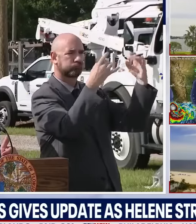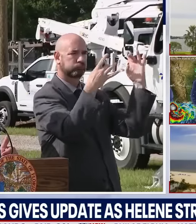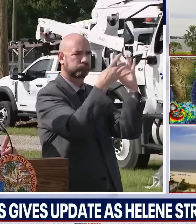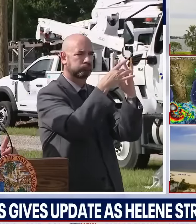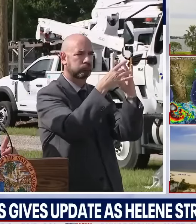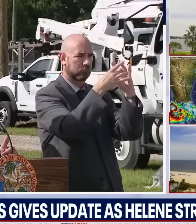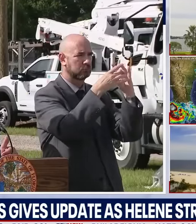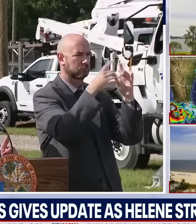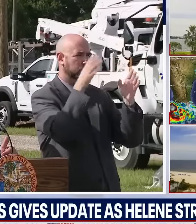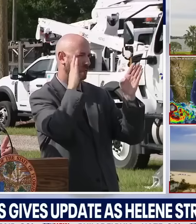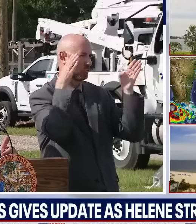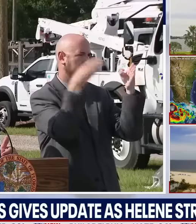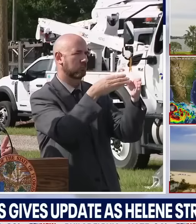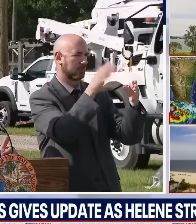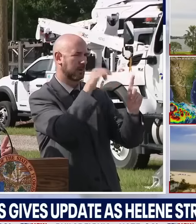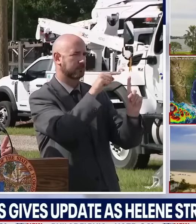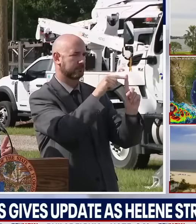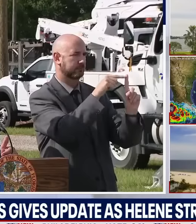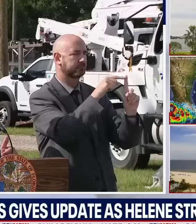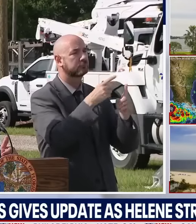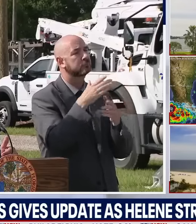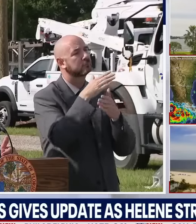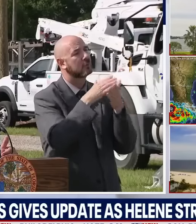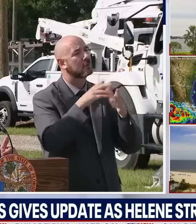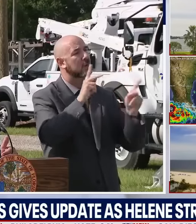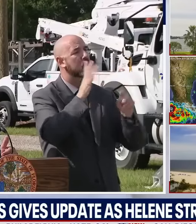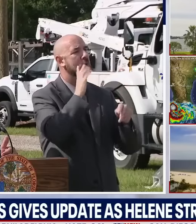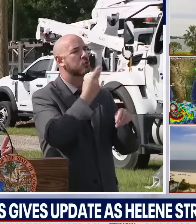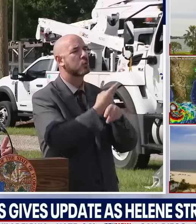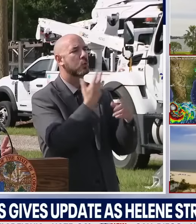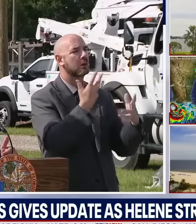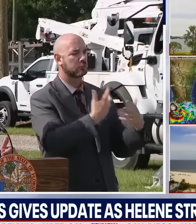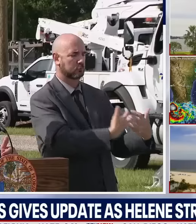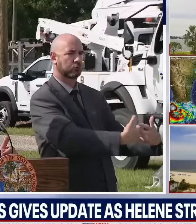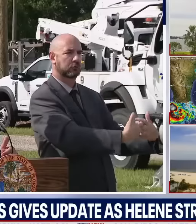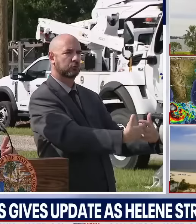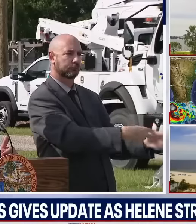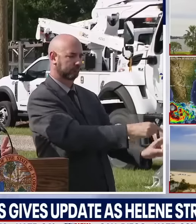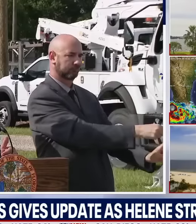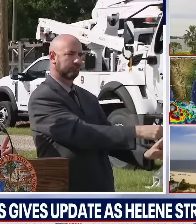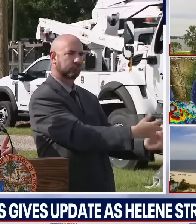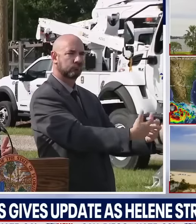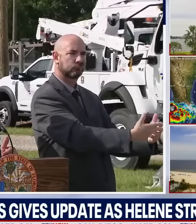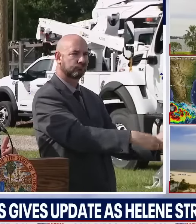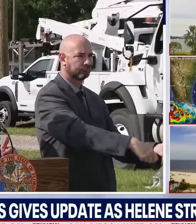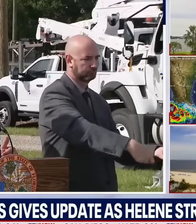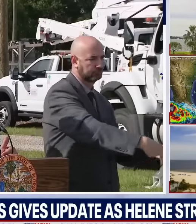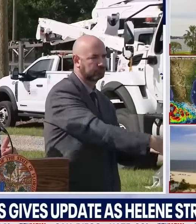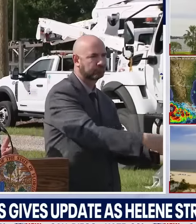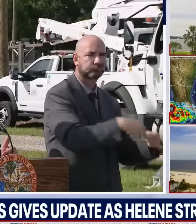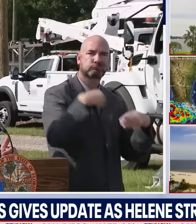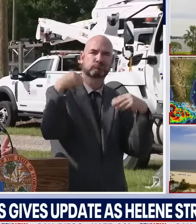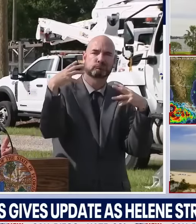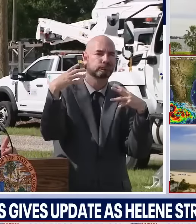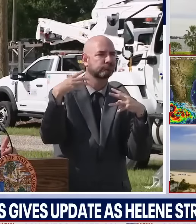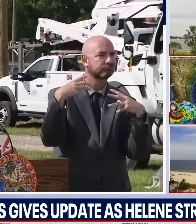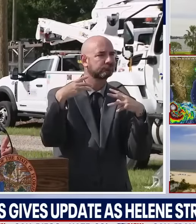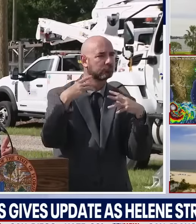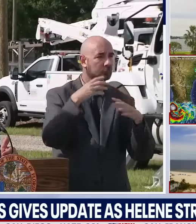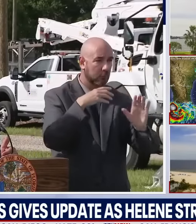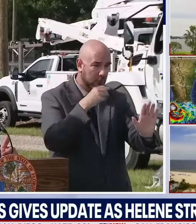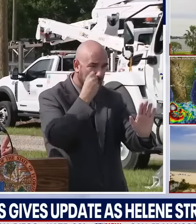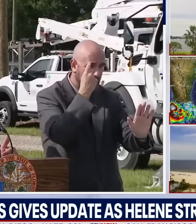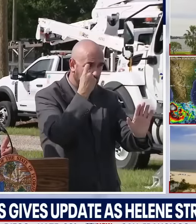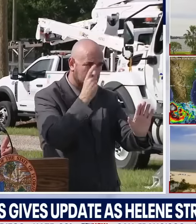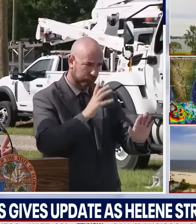people will use generators to be able to keep the lights on in their residence. And that's fine. But just make sure you're using that